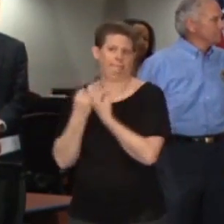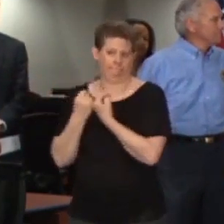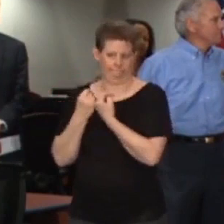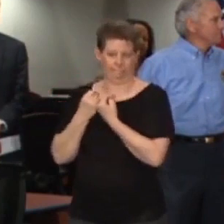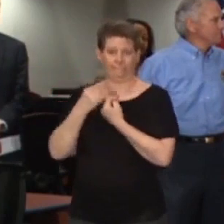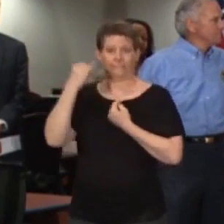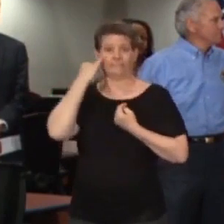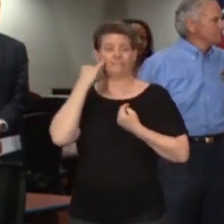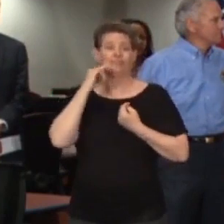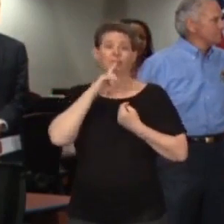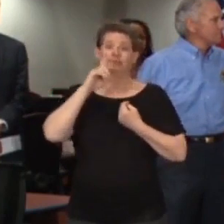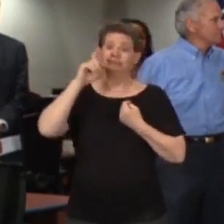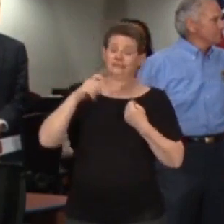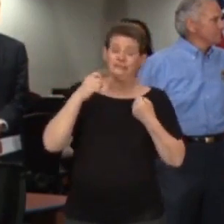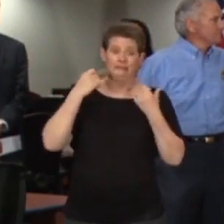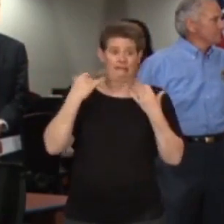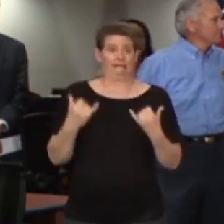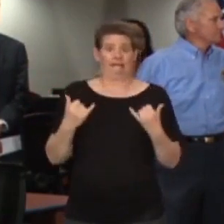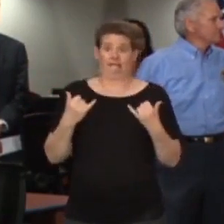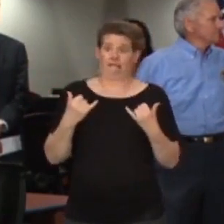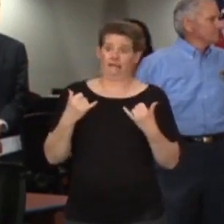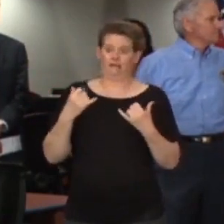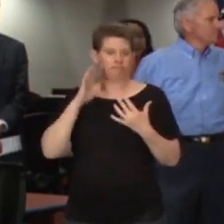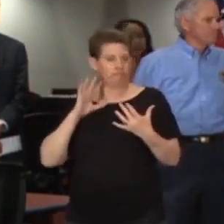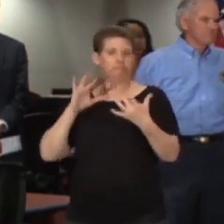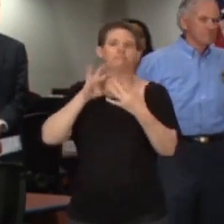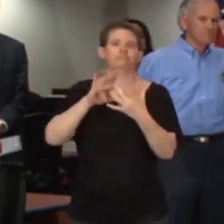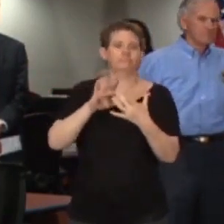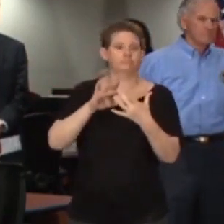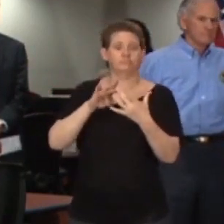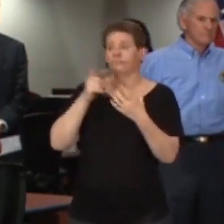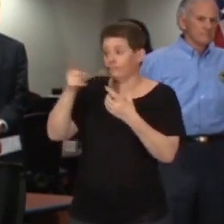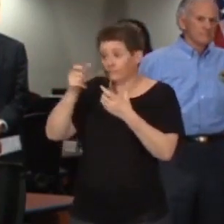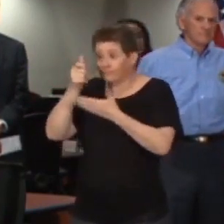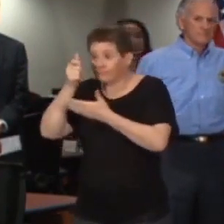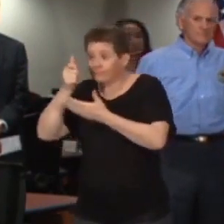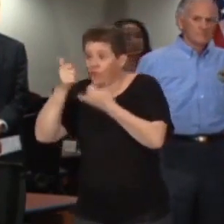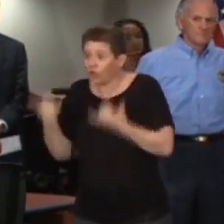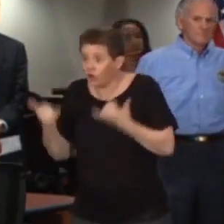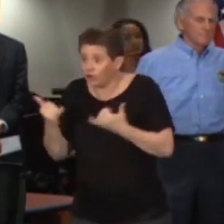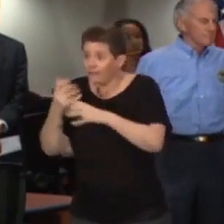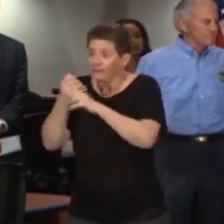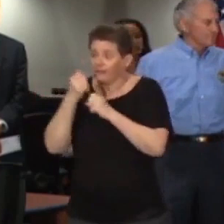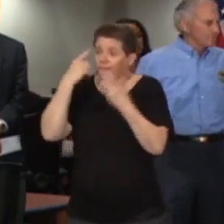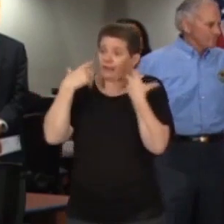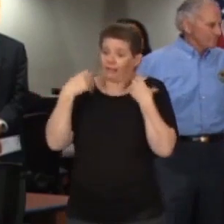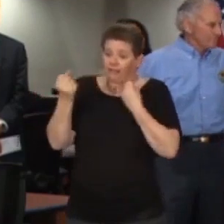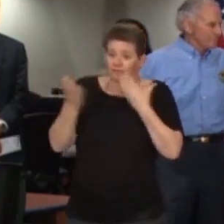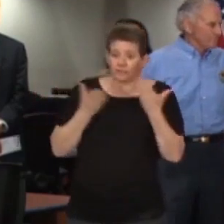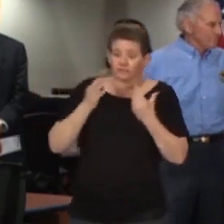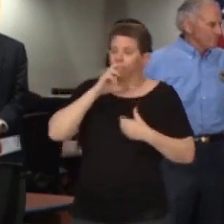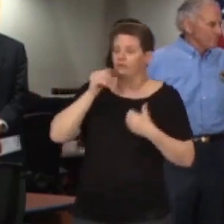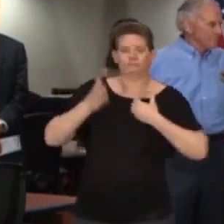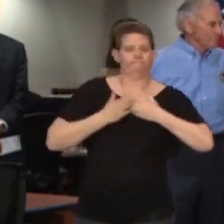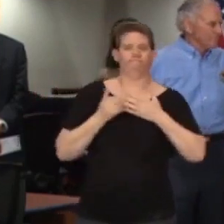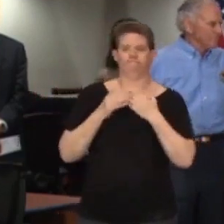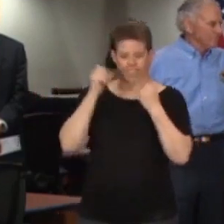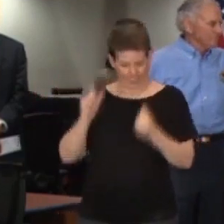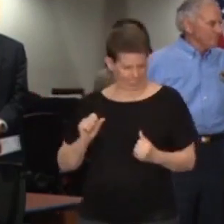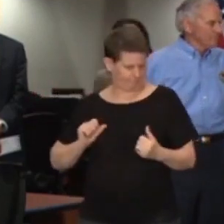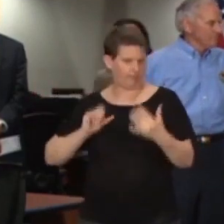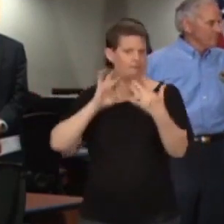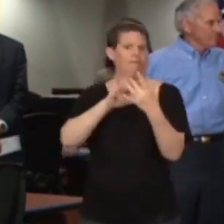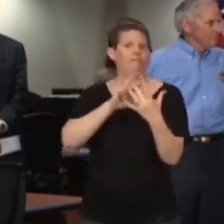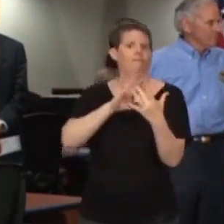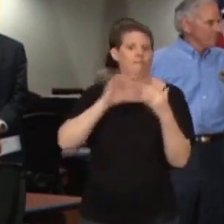Call that if you need to reach out, regardless of whether or not you're a patient, any South Carolinian will be served. We